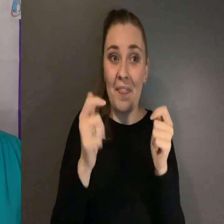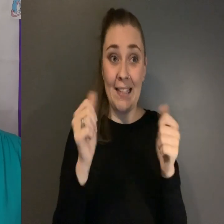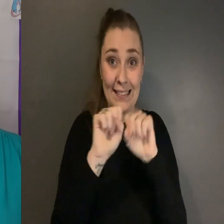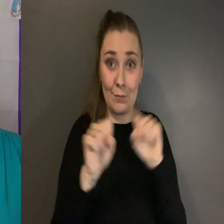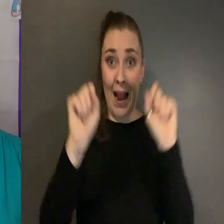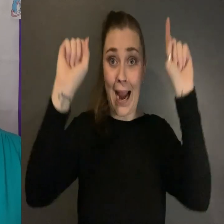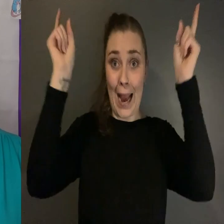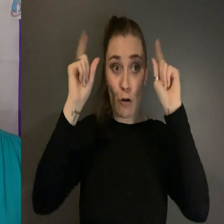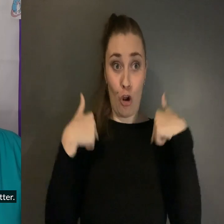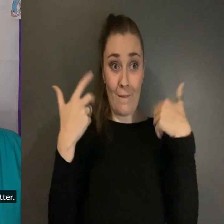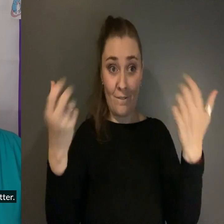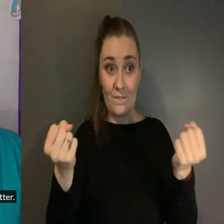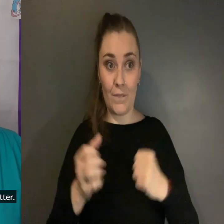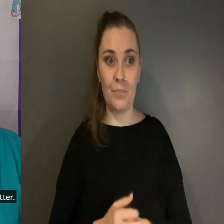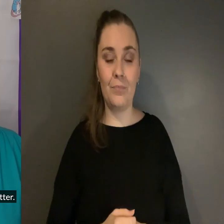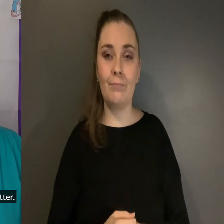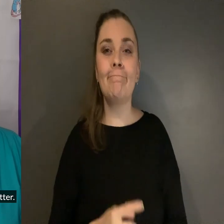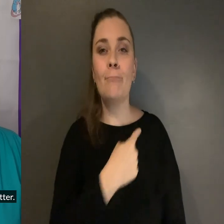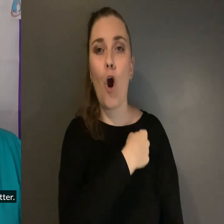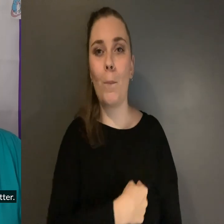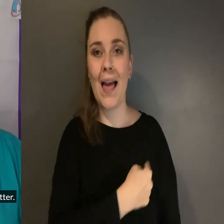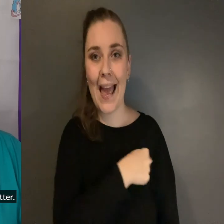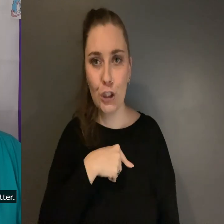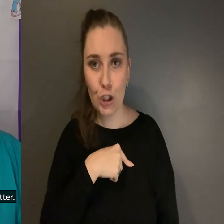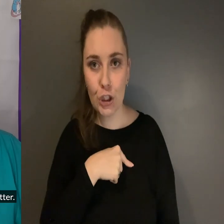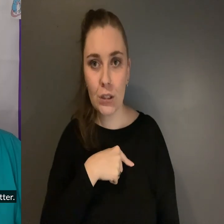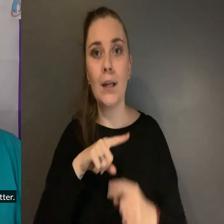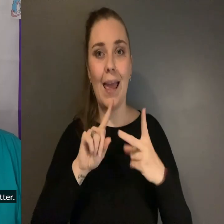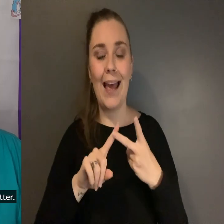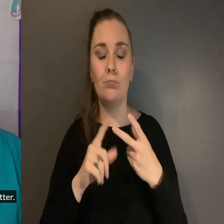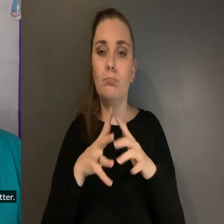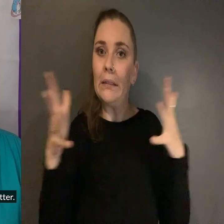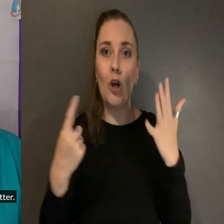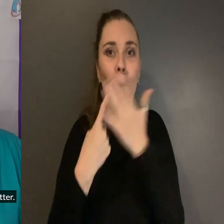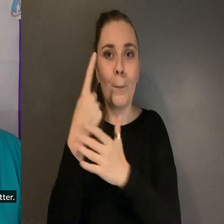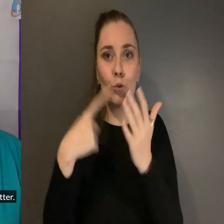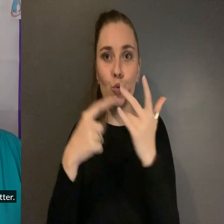currently have It's an obligation and an incredible opportunity to imagine better